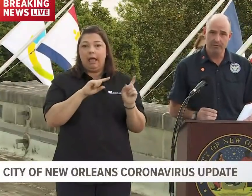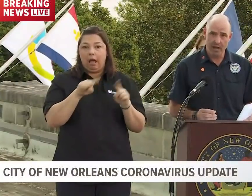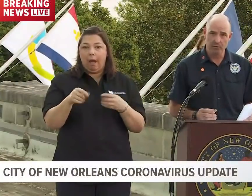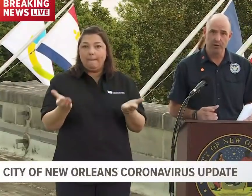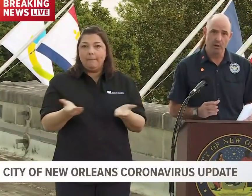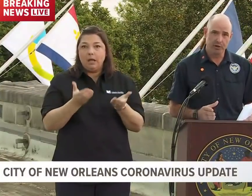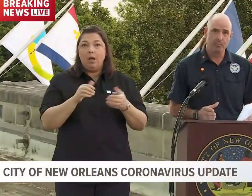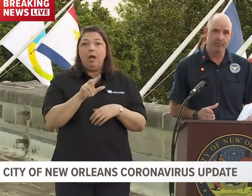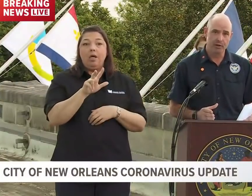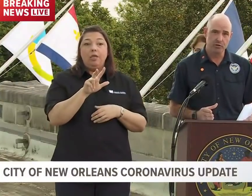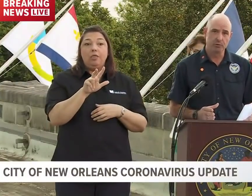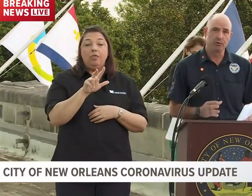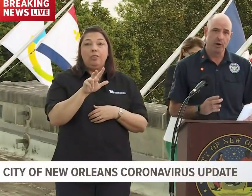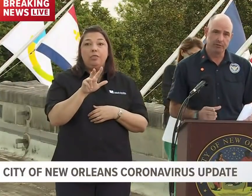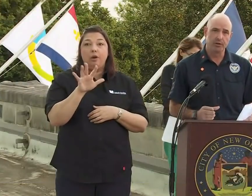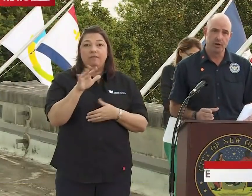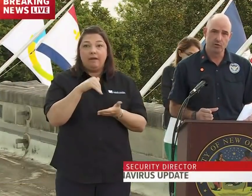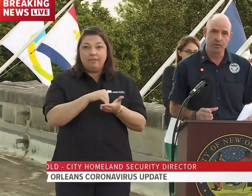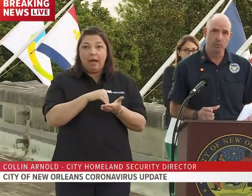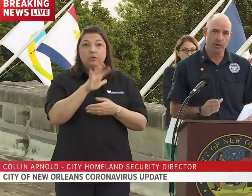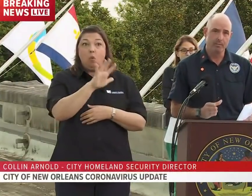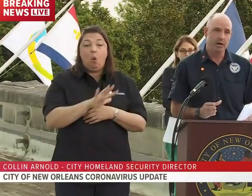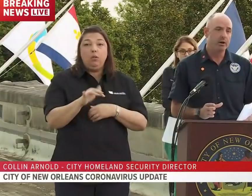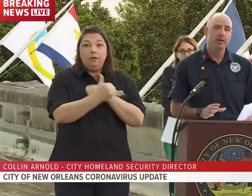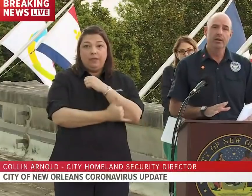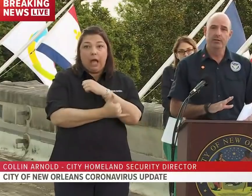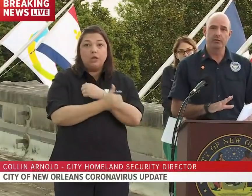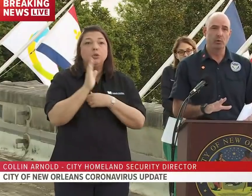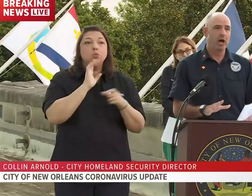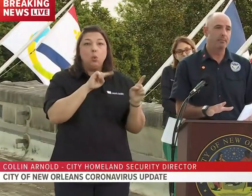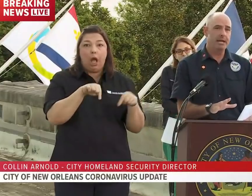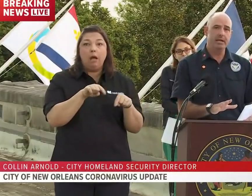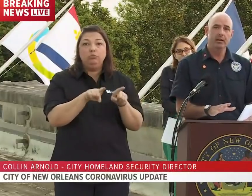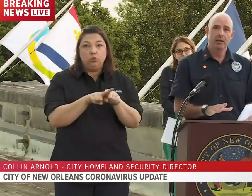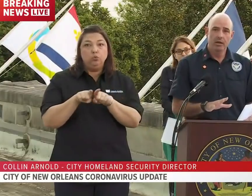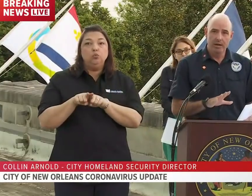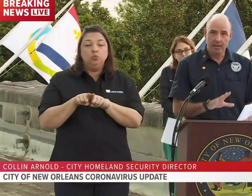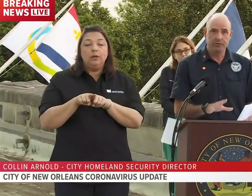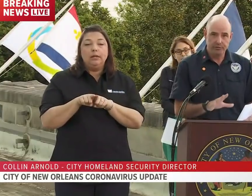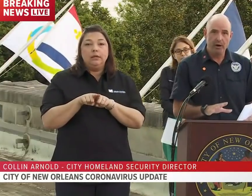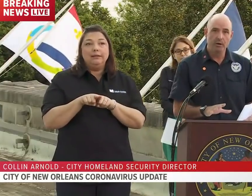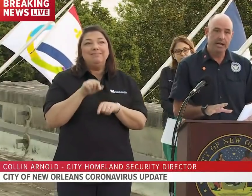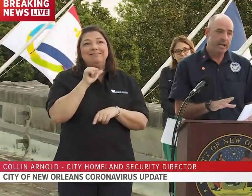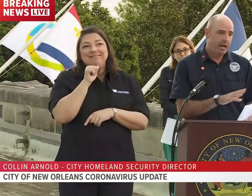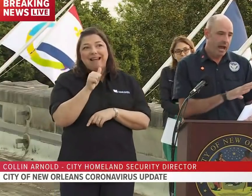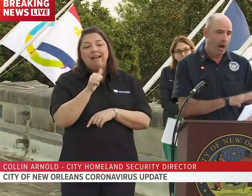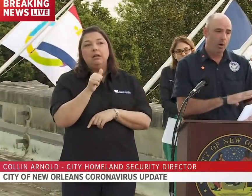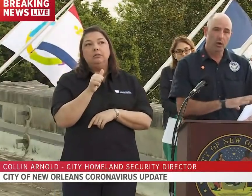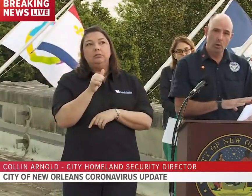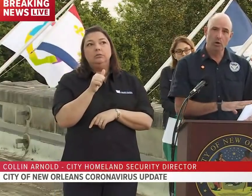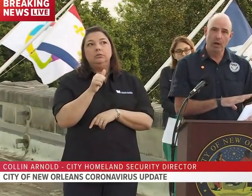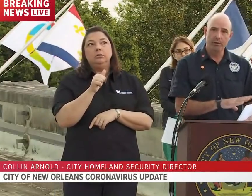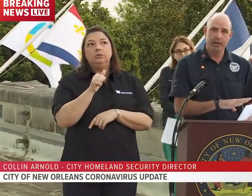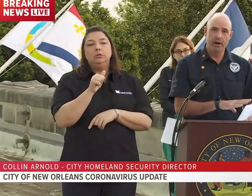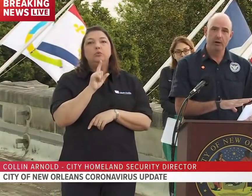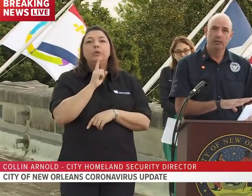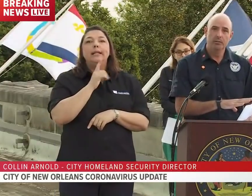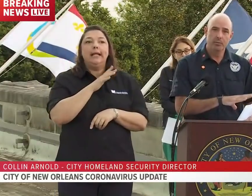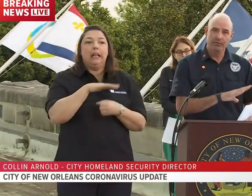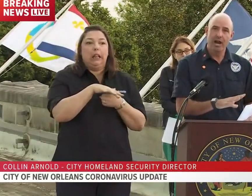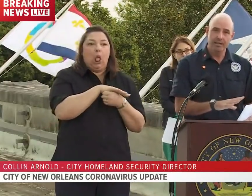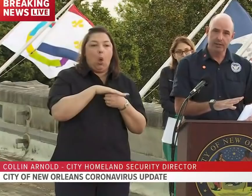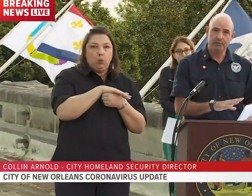35,000 healthcare professionals across the country that will come here. This will not be necessarily our local healthcare